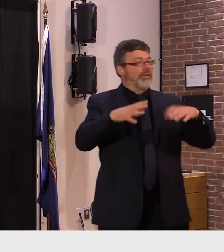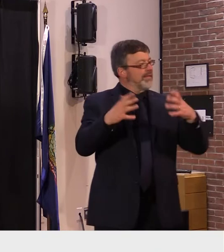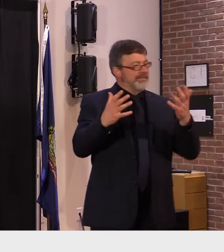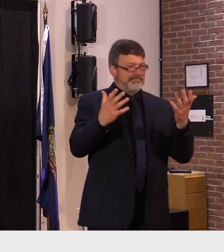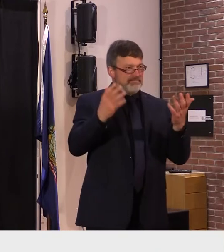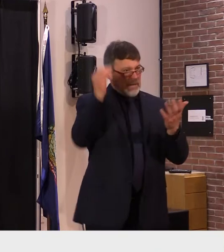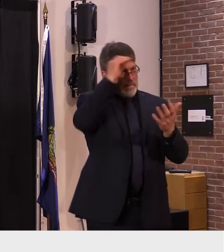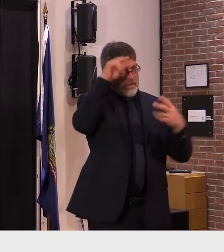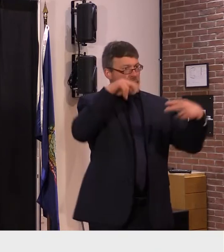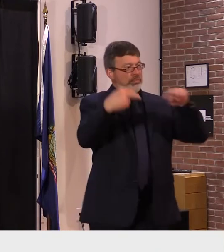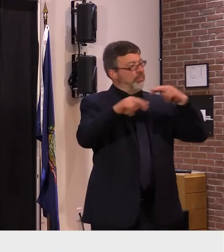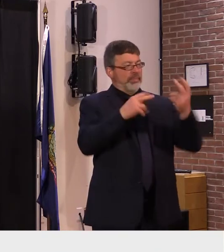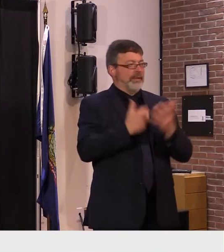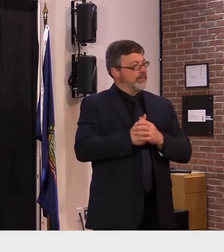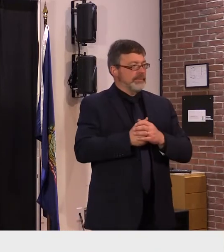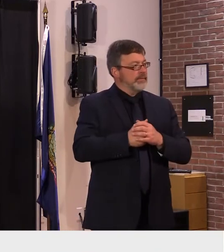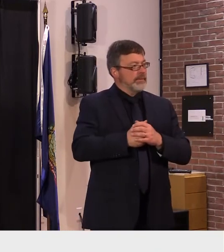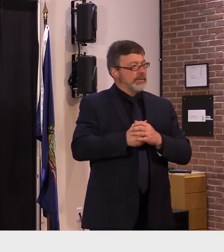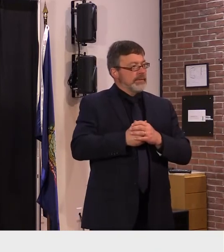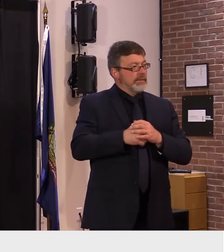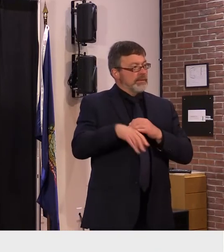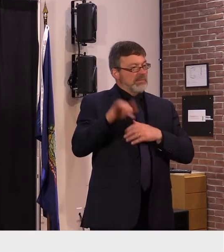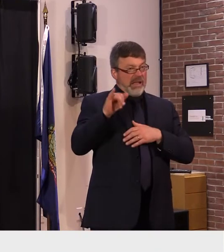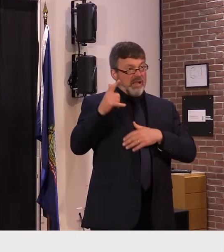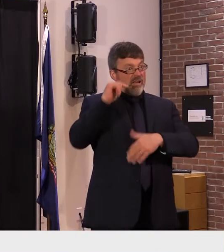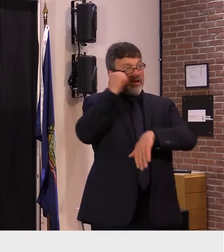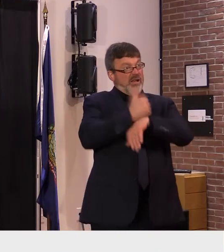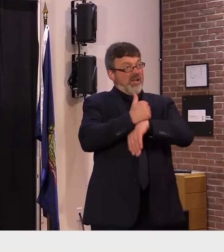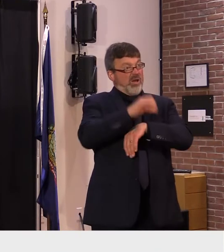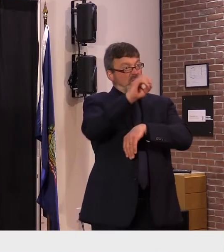uh we're going to focus on what we know works